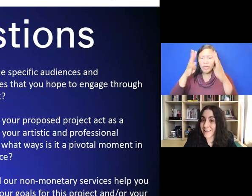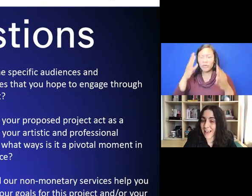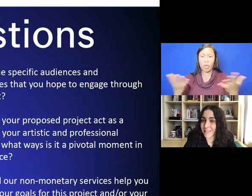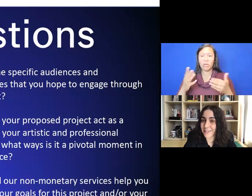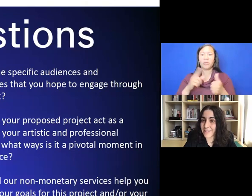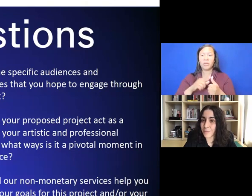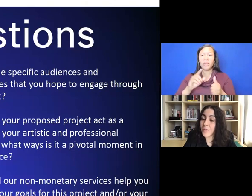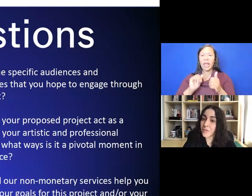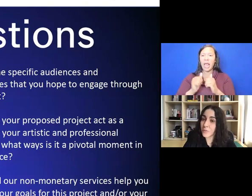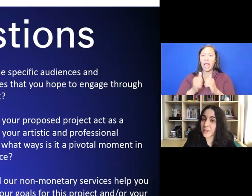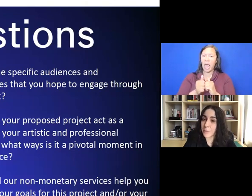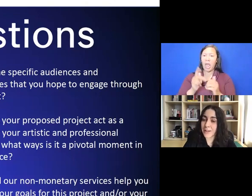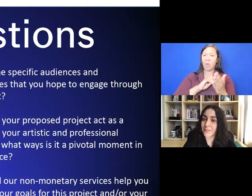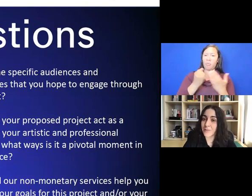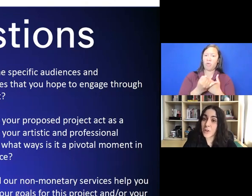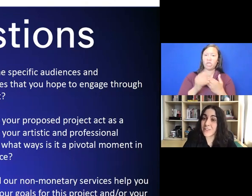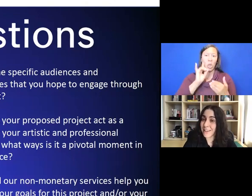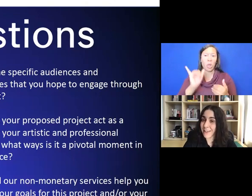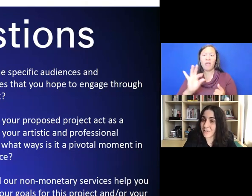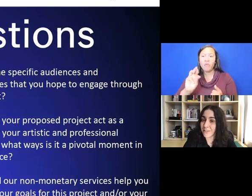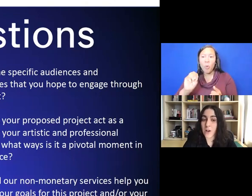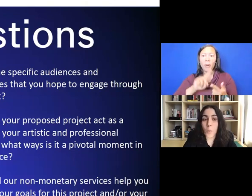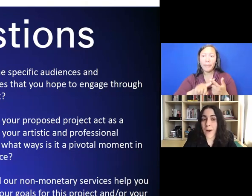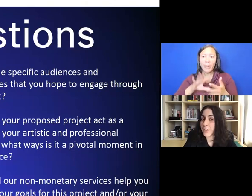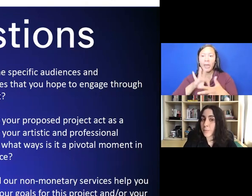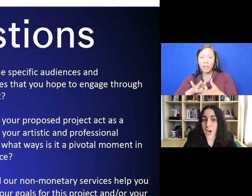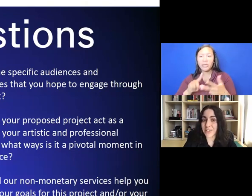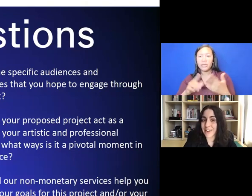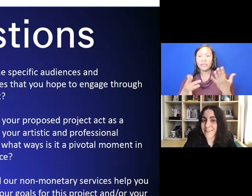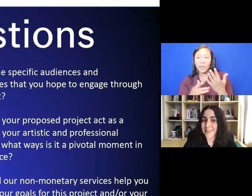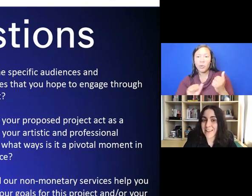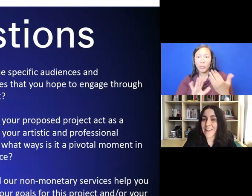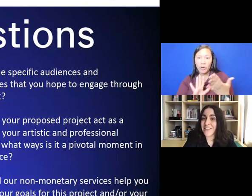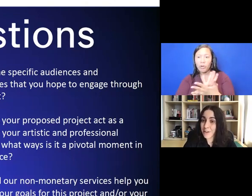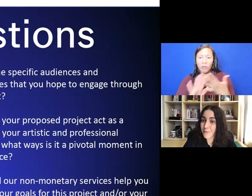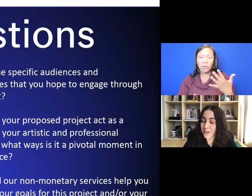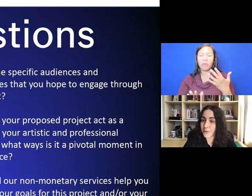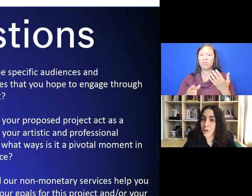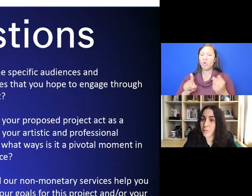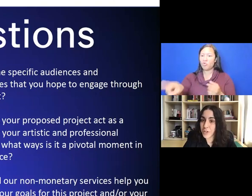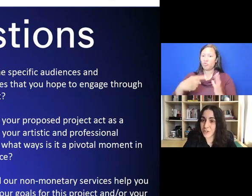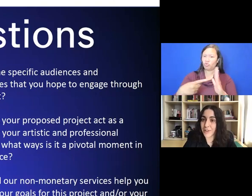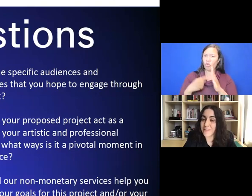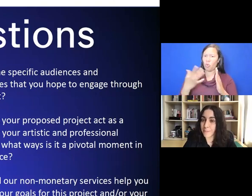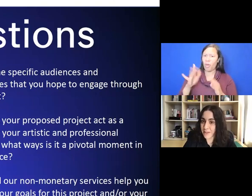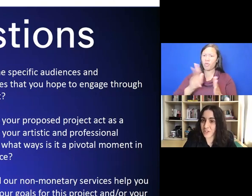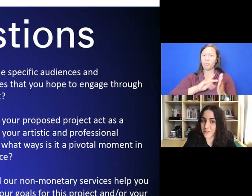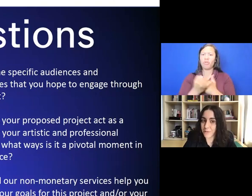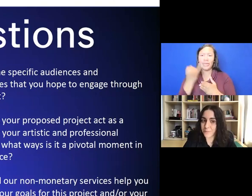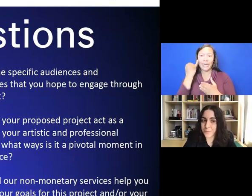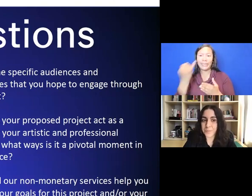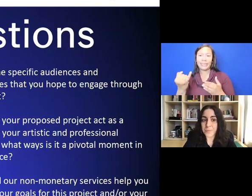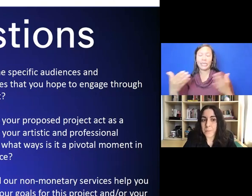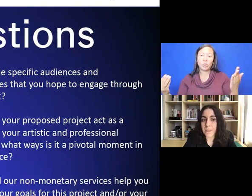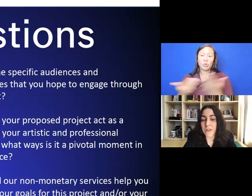and technicality. So this is really a place for you to tell us why your project idea is innovative, original, and imaginative.